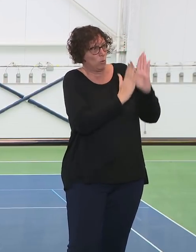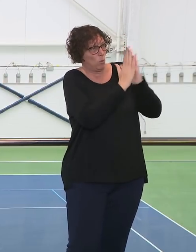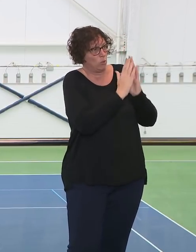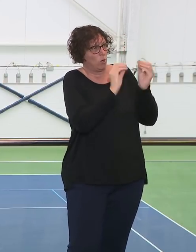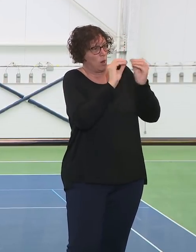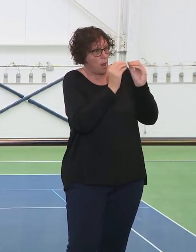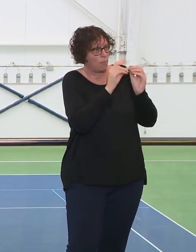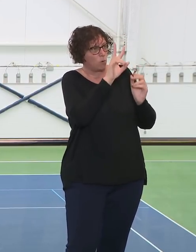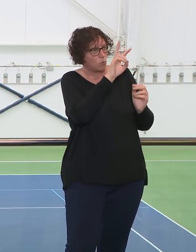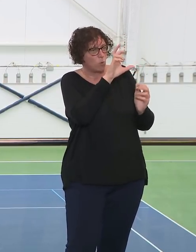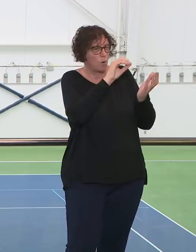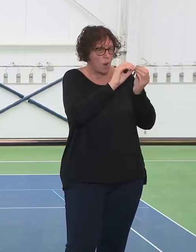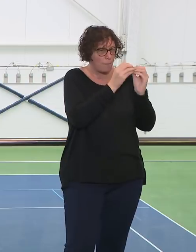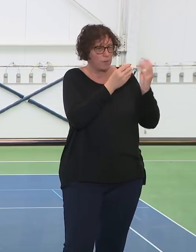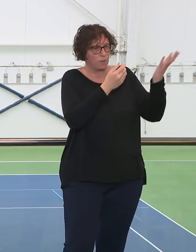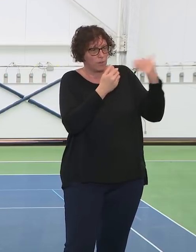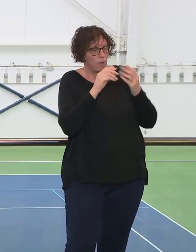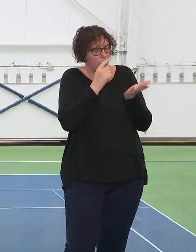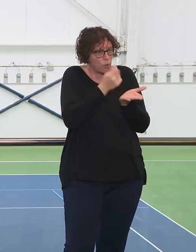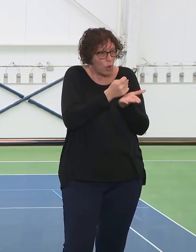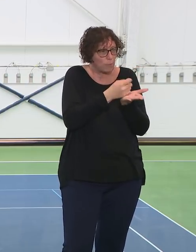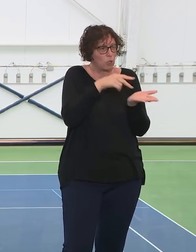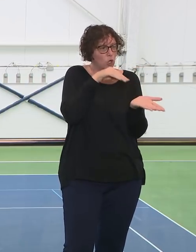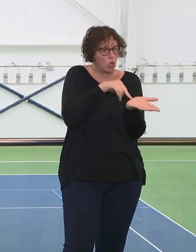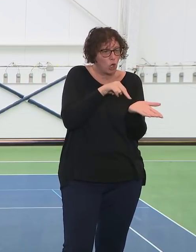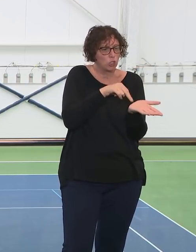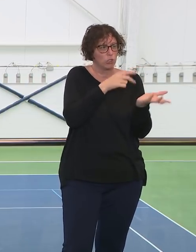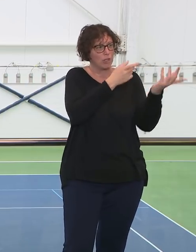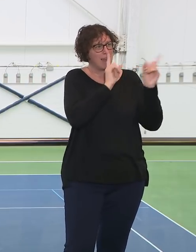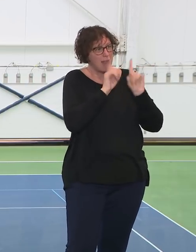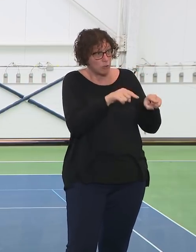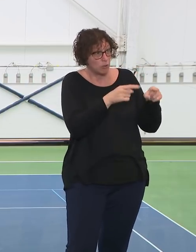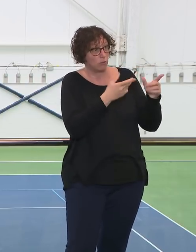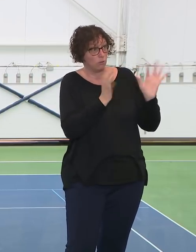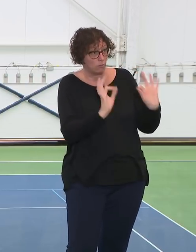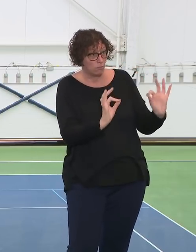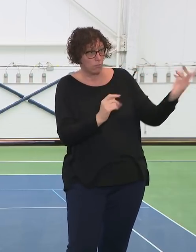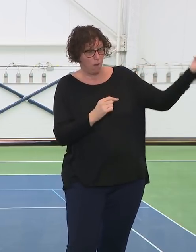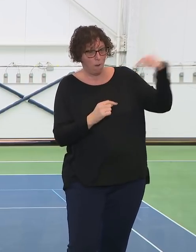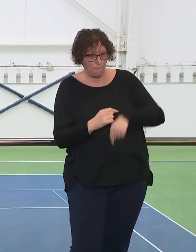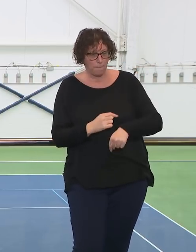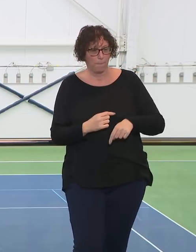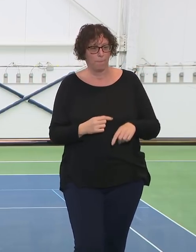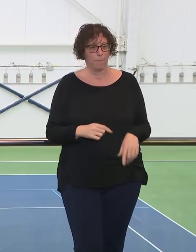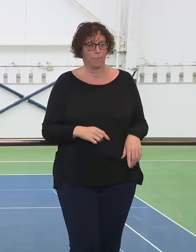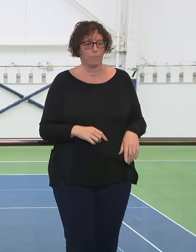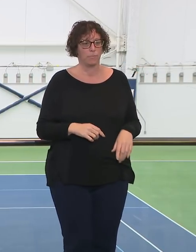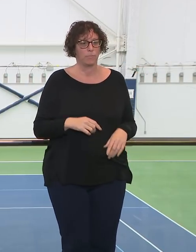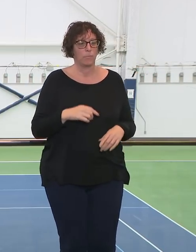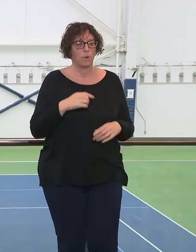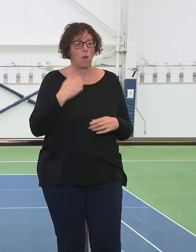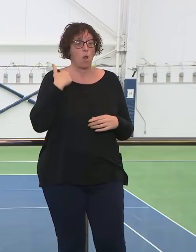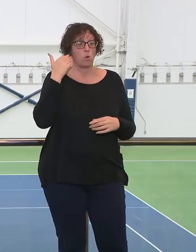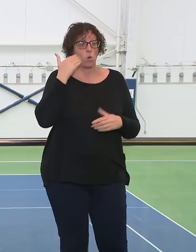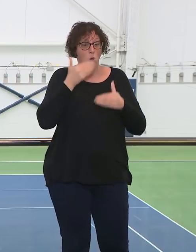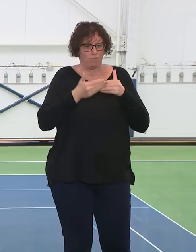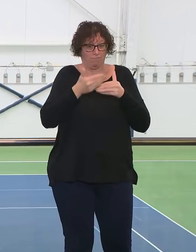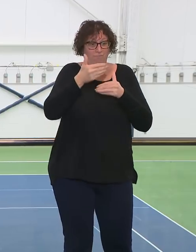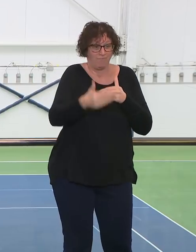update what we need next. As soon as it becomes clear, I'm going to tell the President directly. But I need an answer to that question right now.